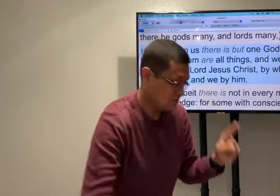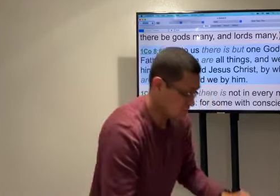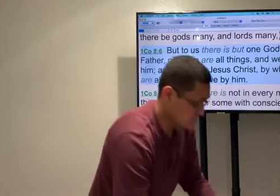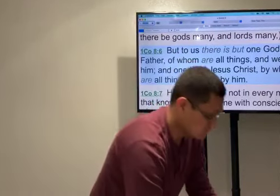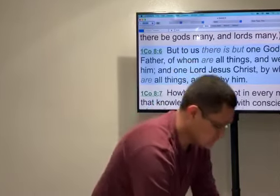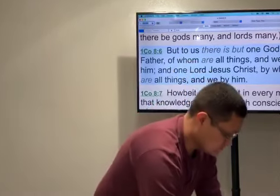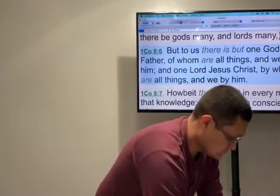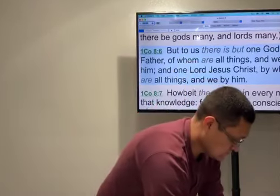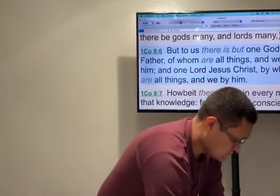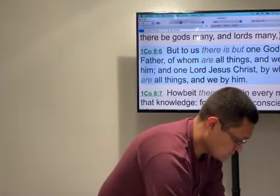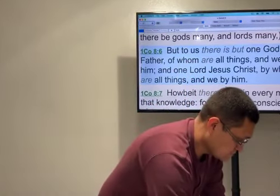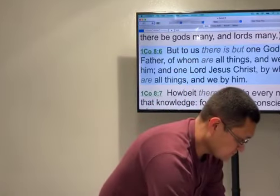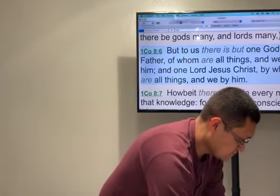Now we're going to go to Colossians.